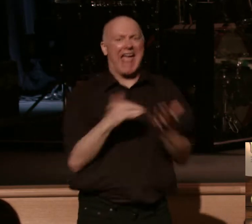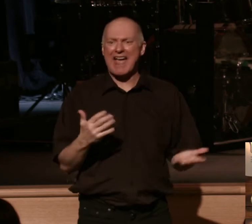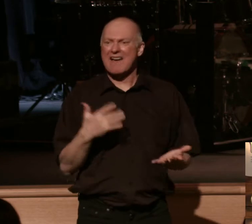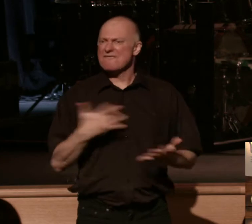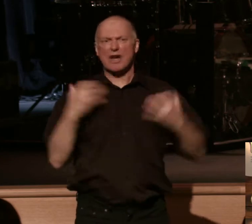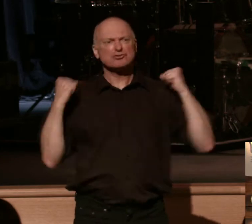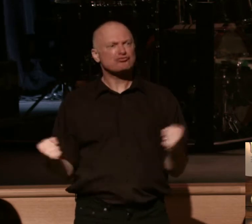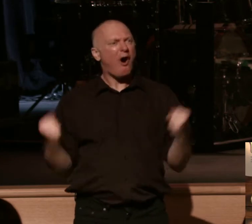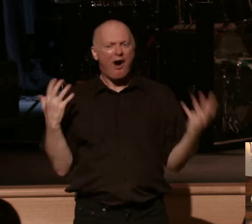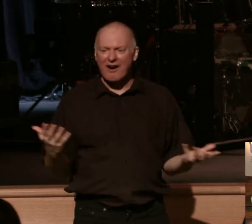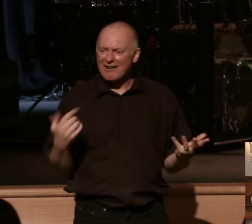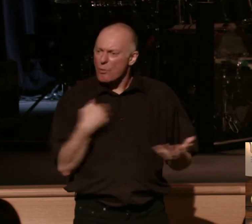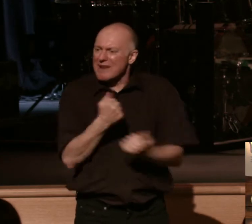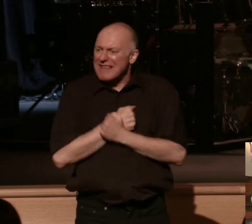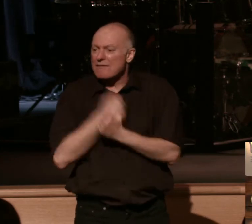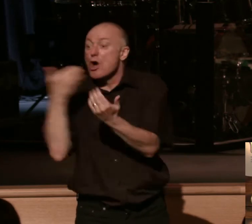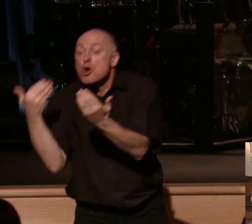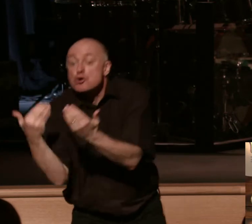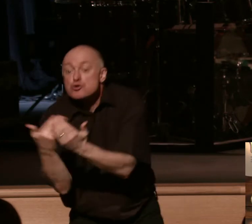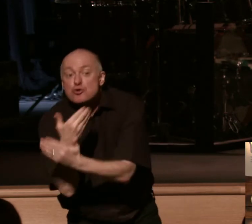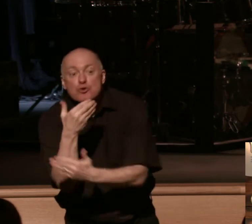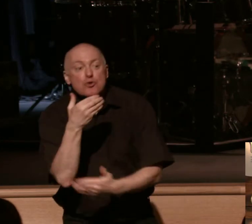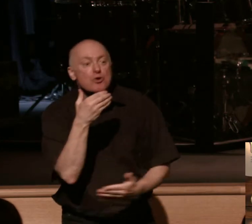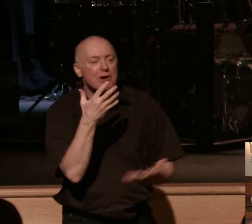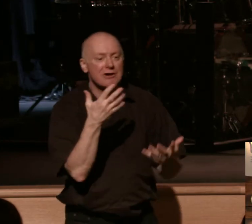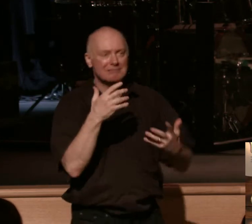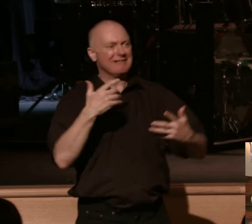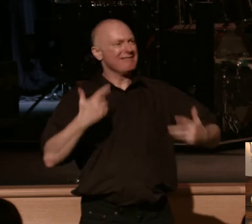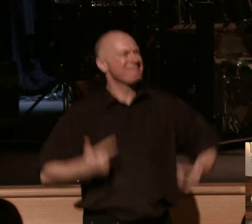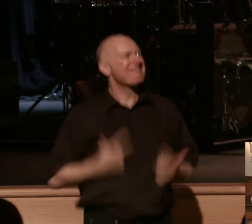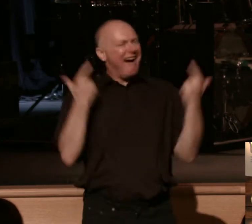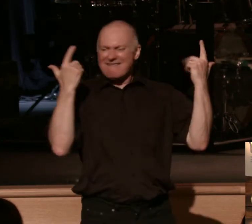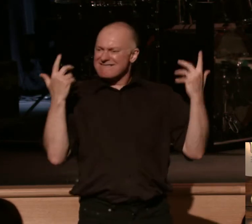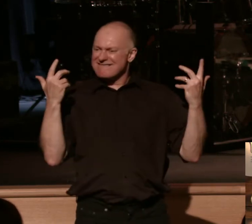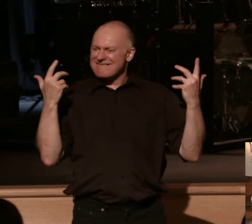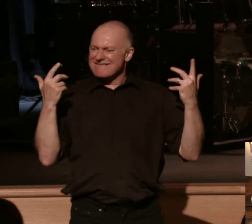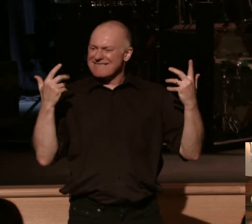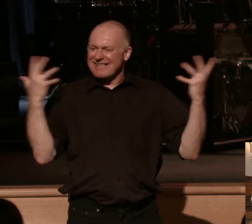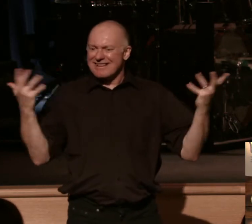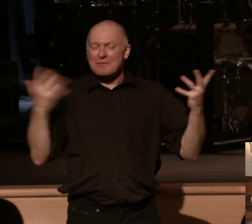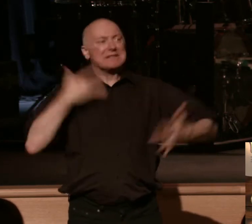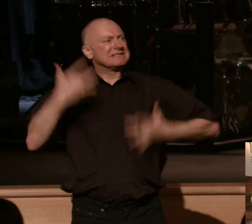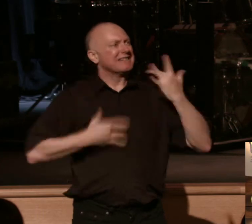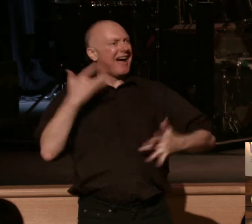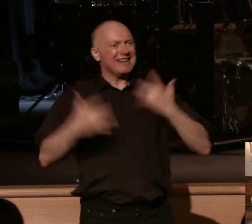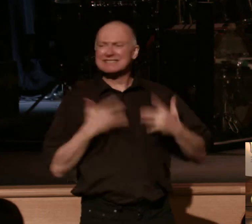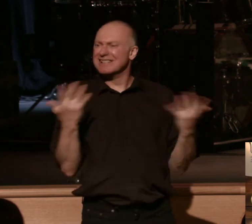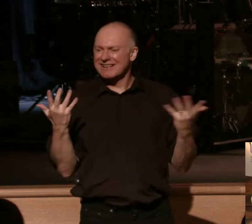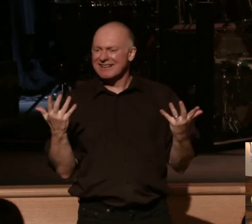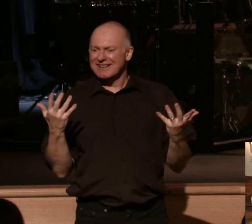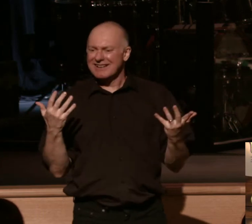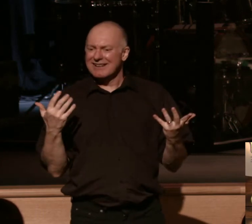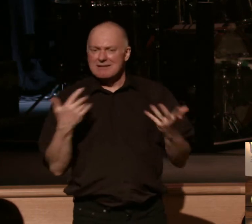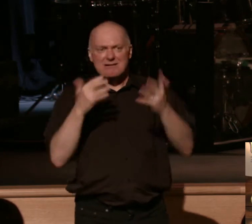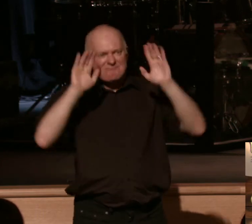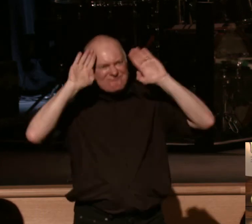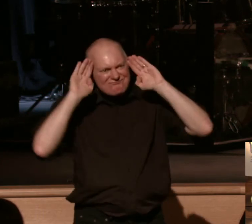strong. We love a new lease on life, right? All these things that excite us, they all kind of centered in on new. Now,